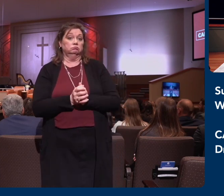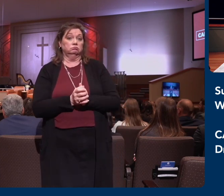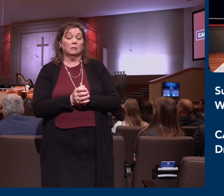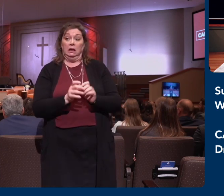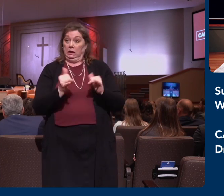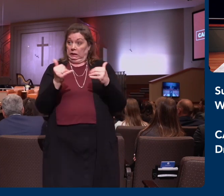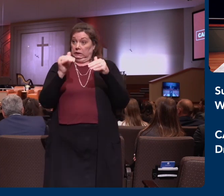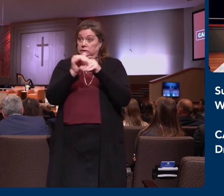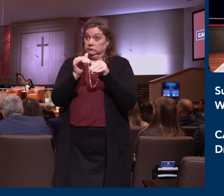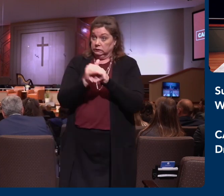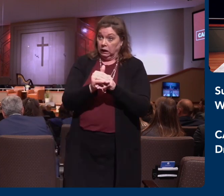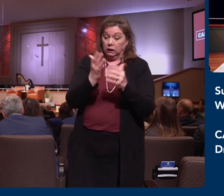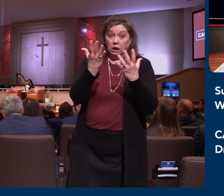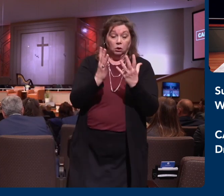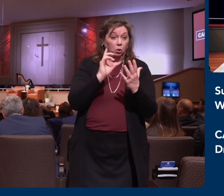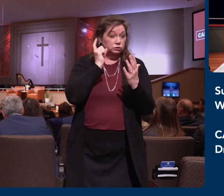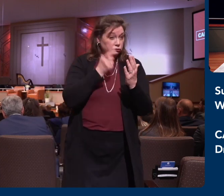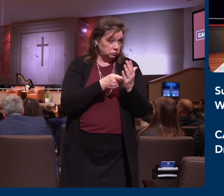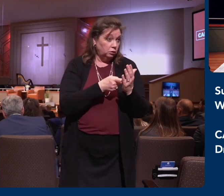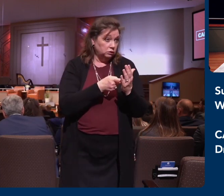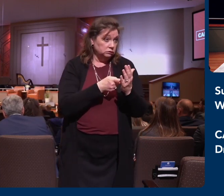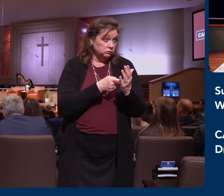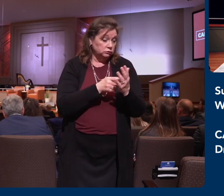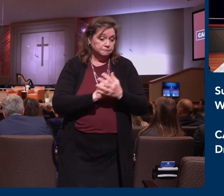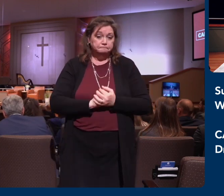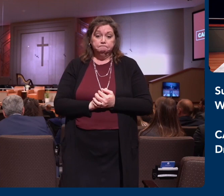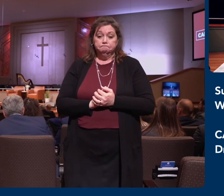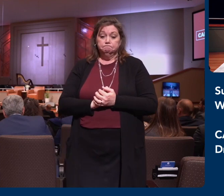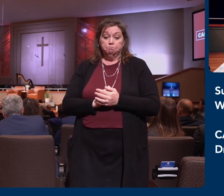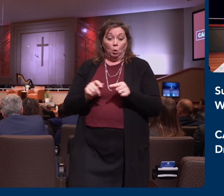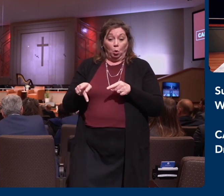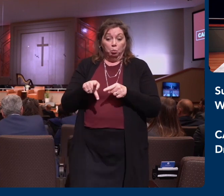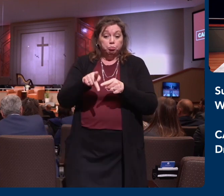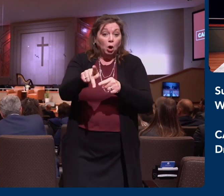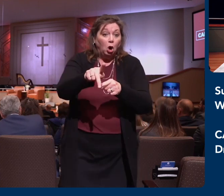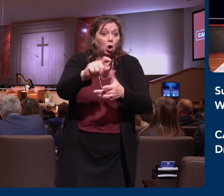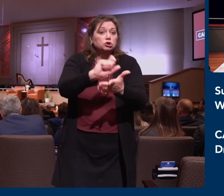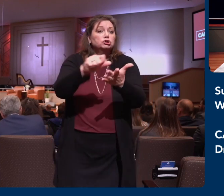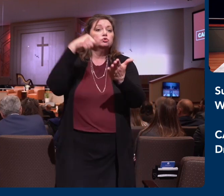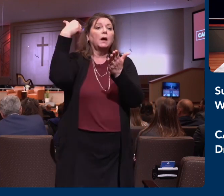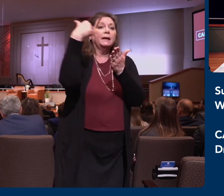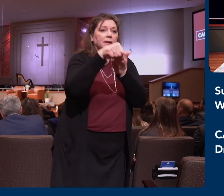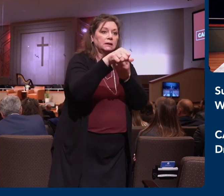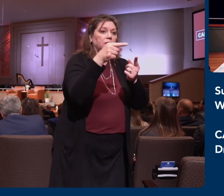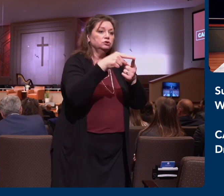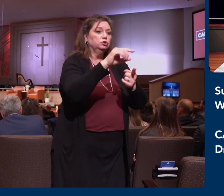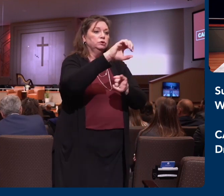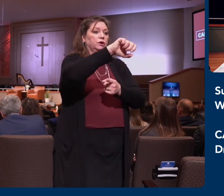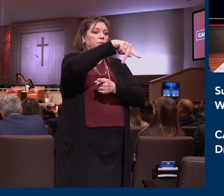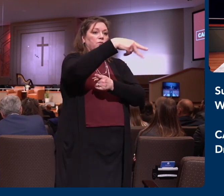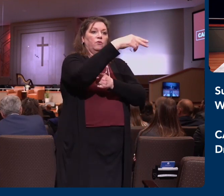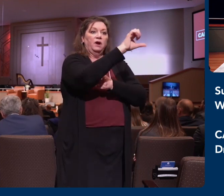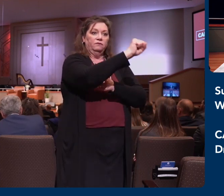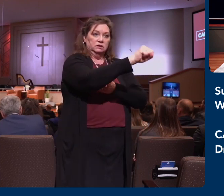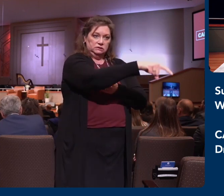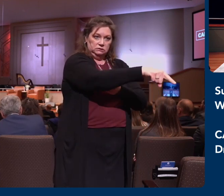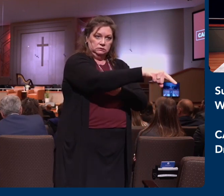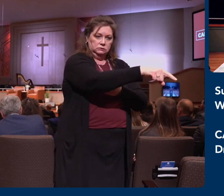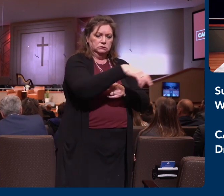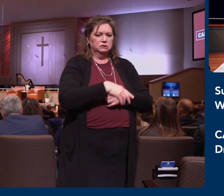the very beginning of this letter that we see Paul and Epaphras were introduced to these men and we see